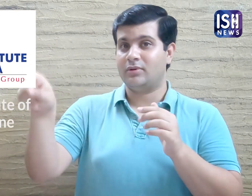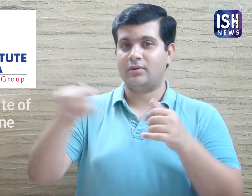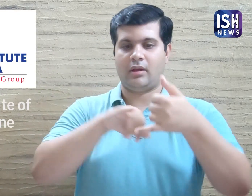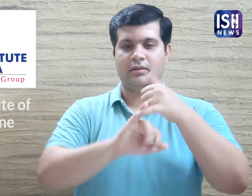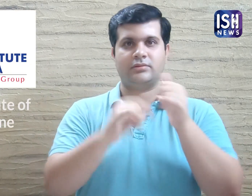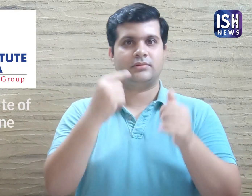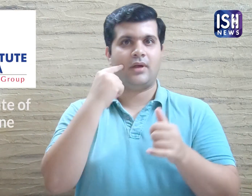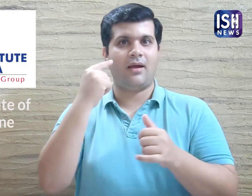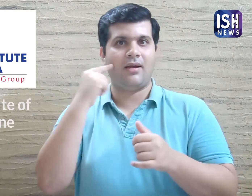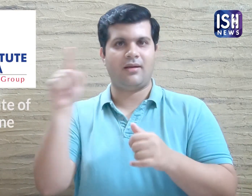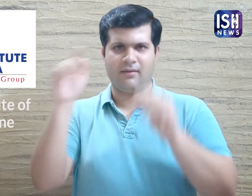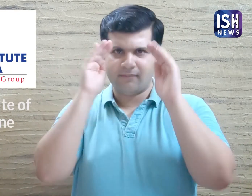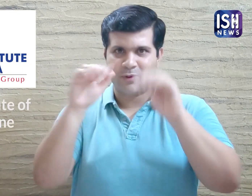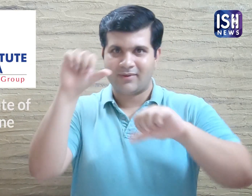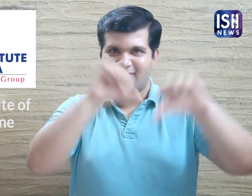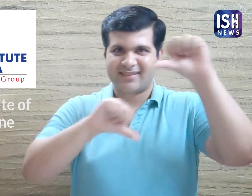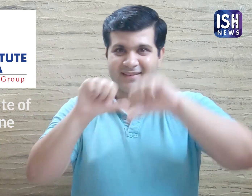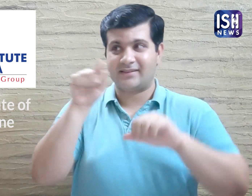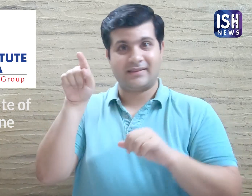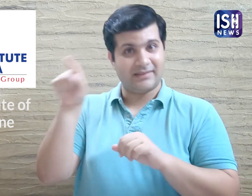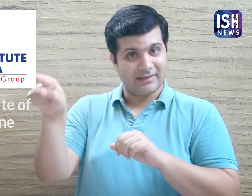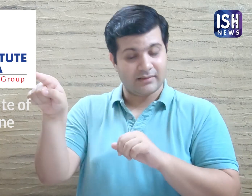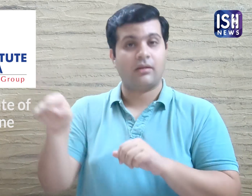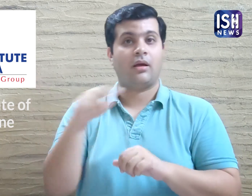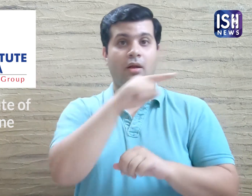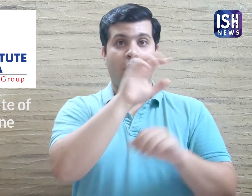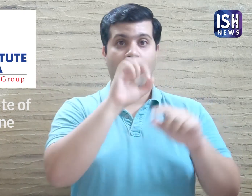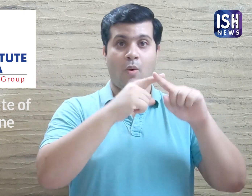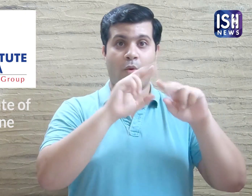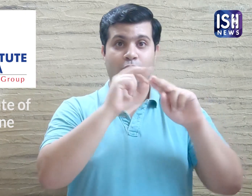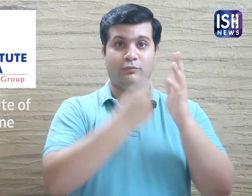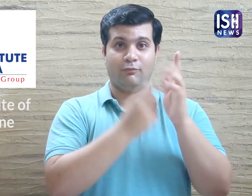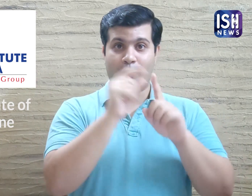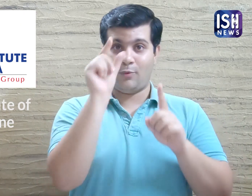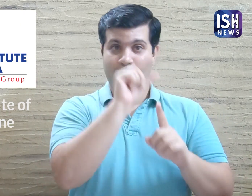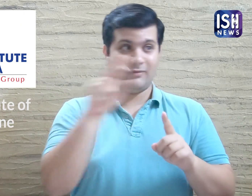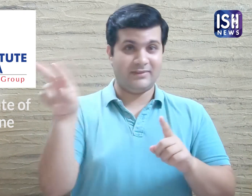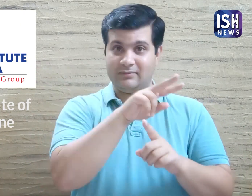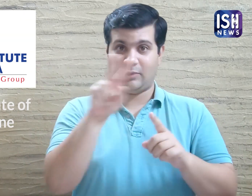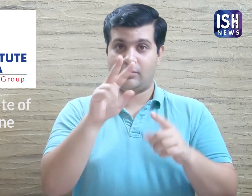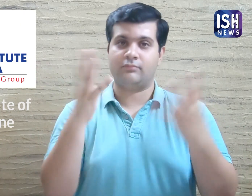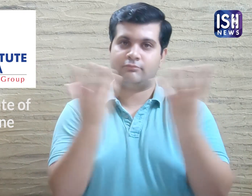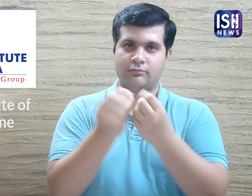Serum Institute of India has partnered with Oxford University on this project.